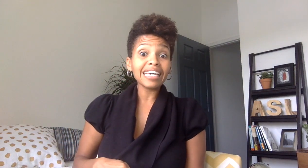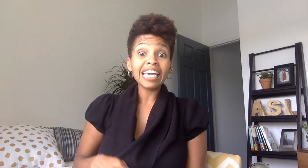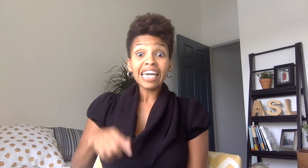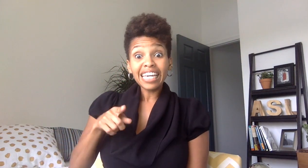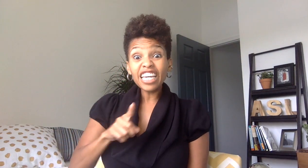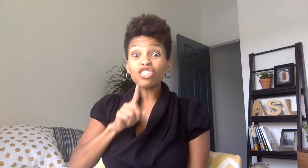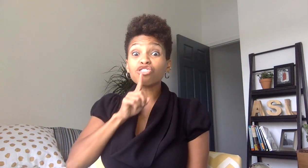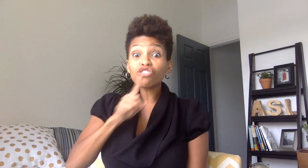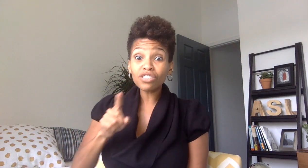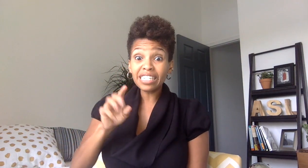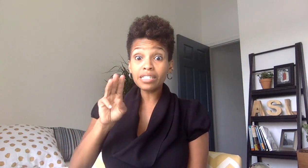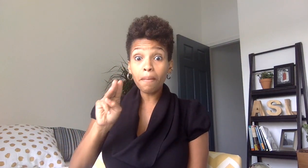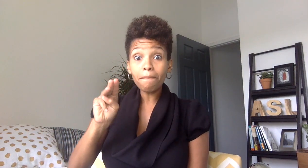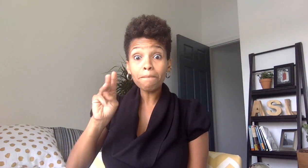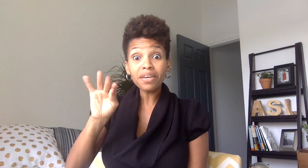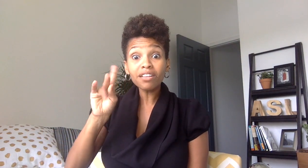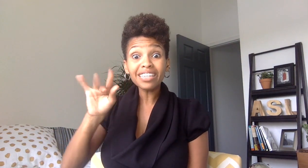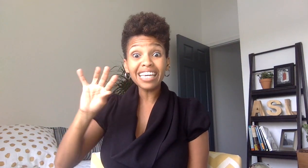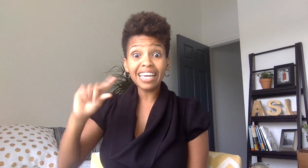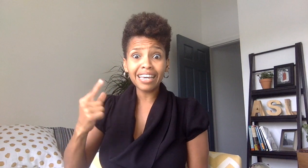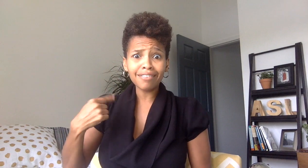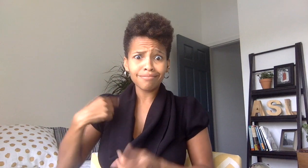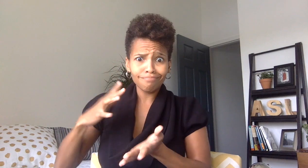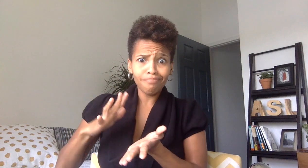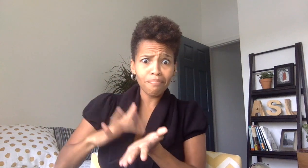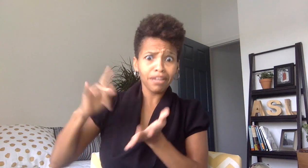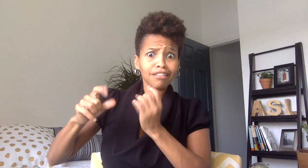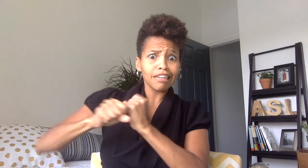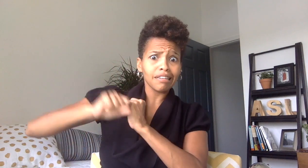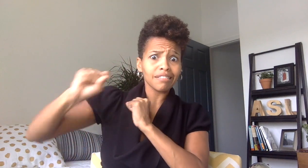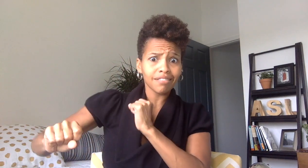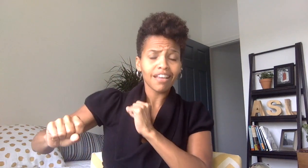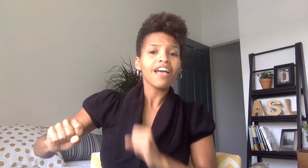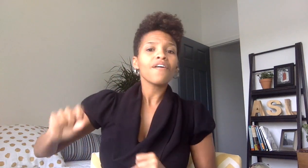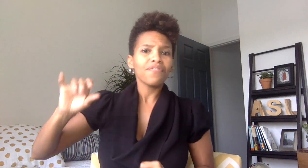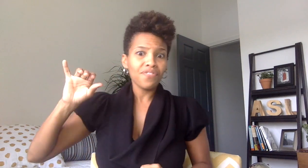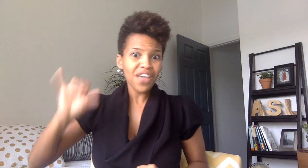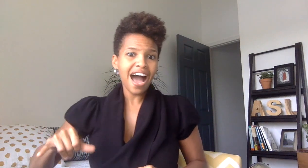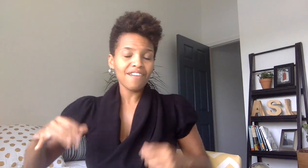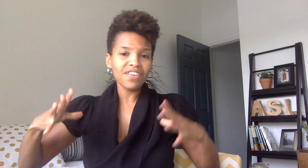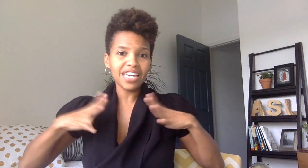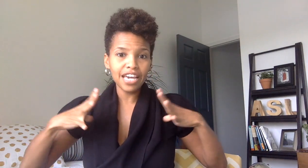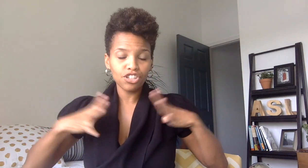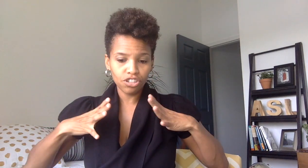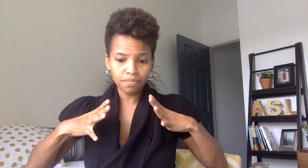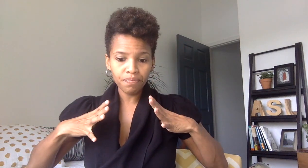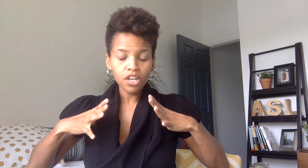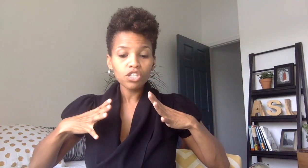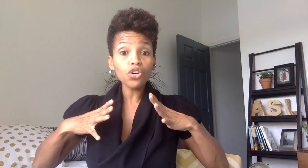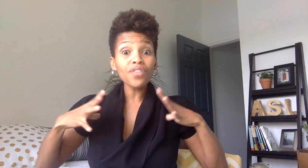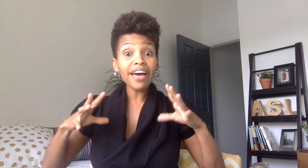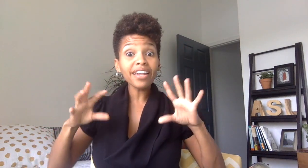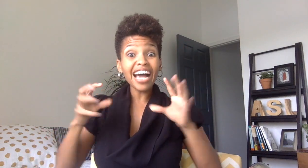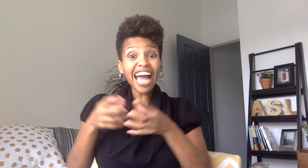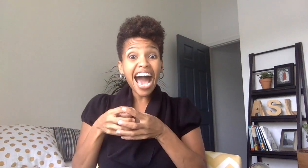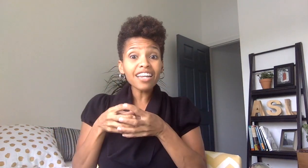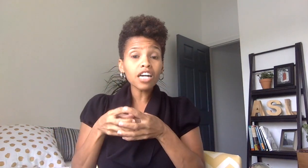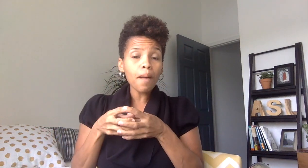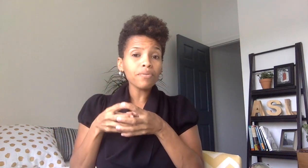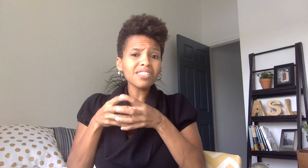he sure is milking milking that vacation so then i added a couple of